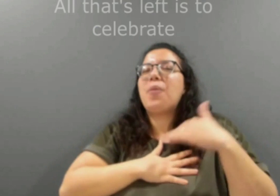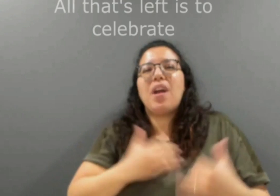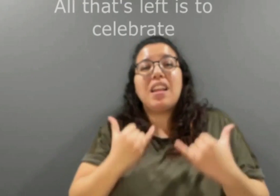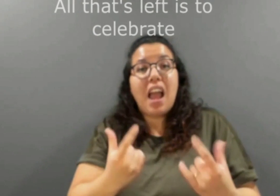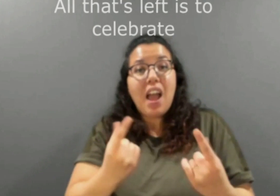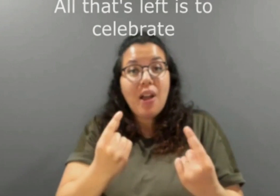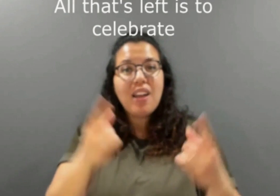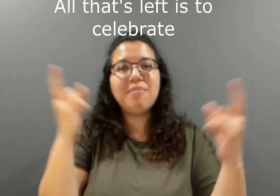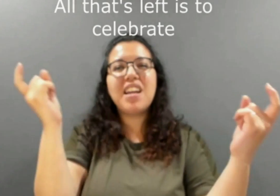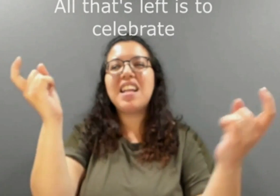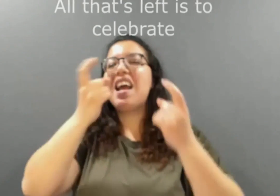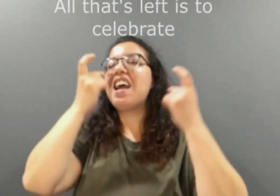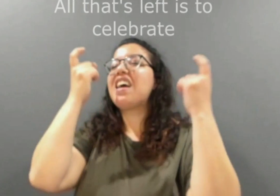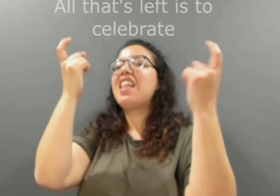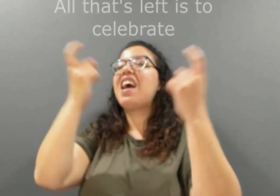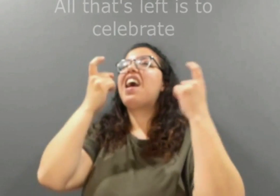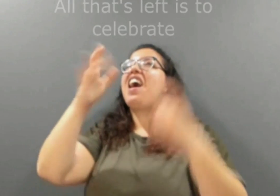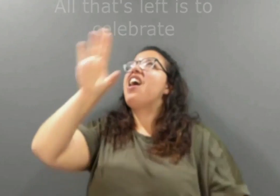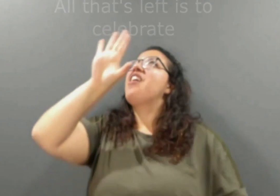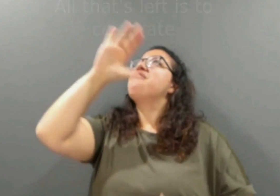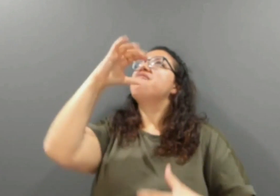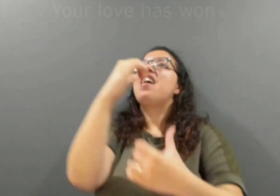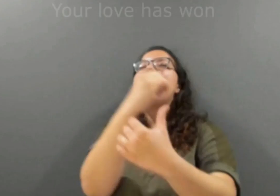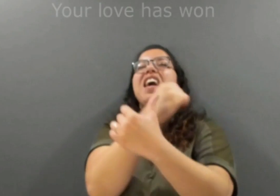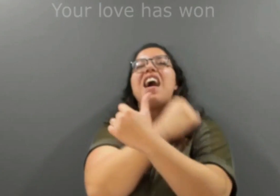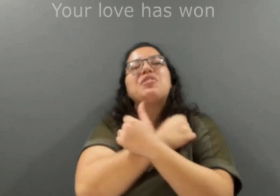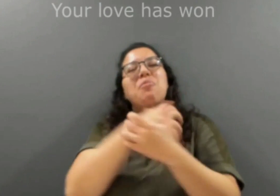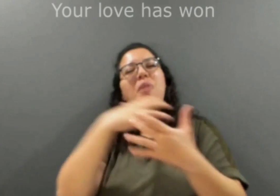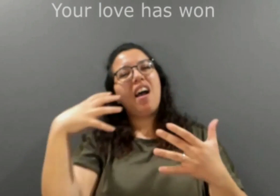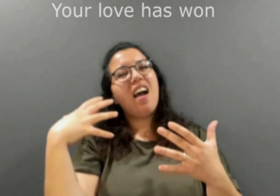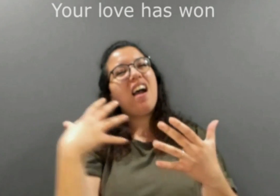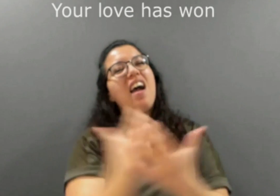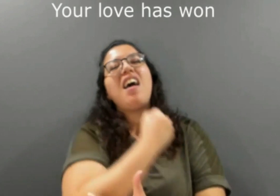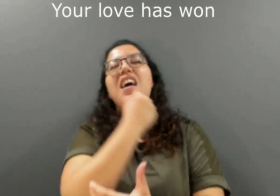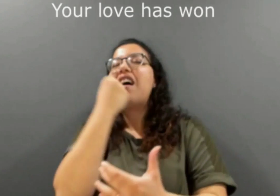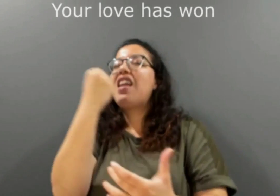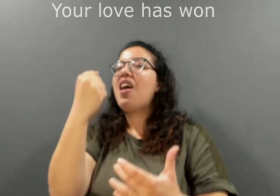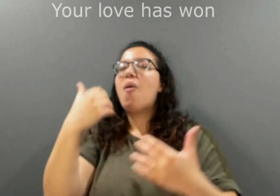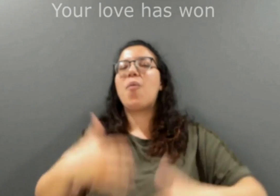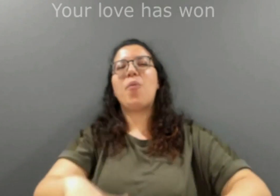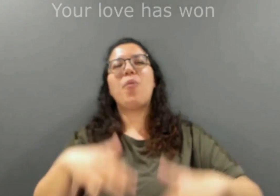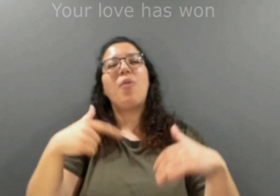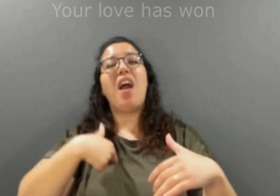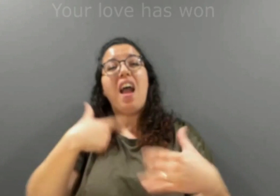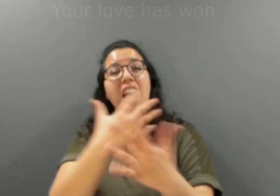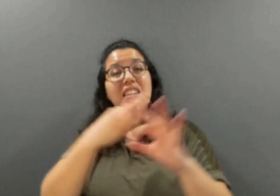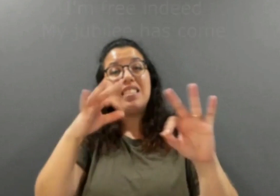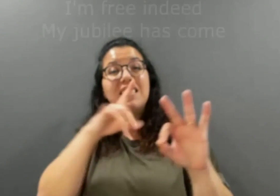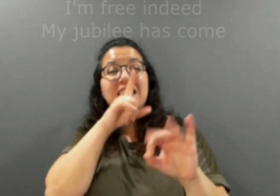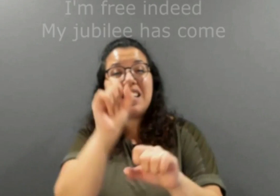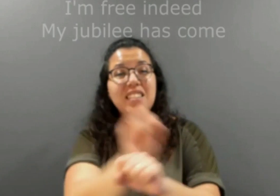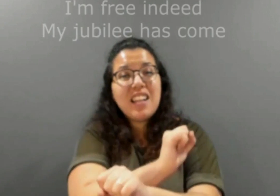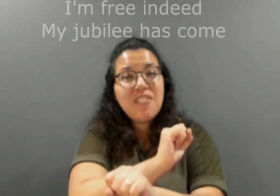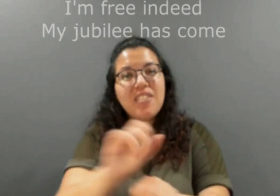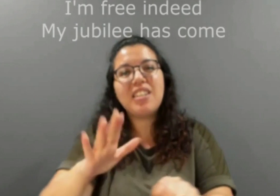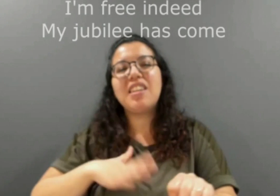Your love has won I'm free indeed Indeed my jubilee